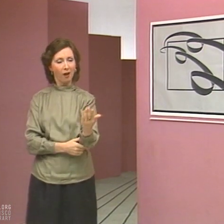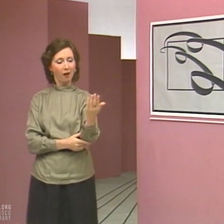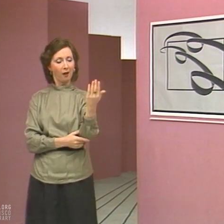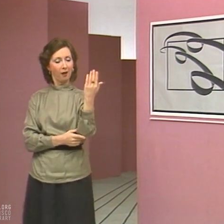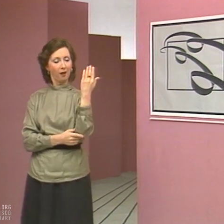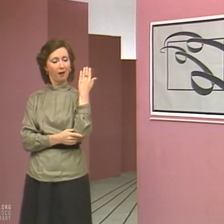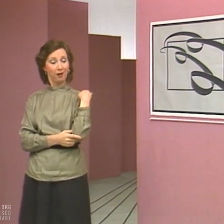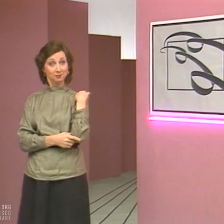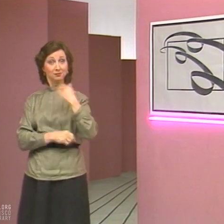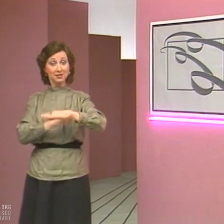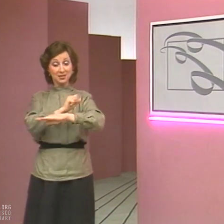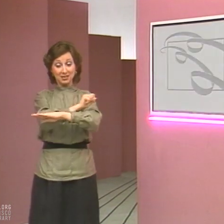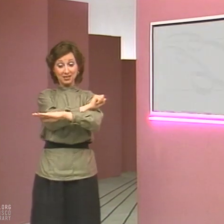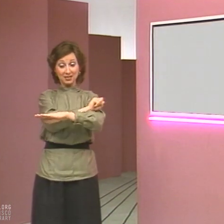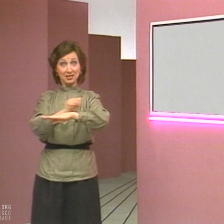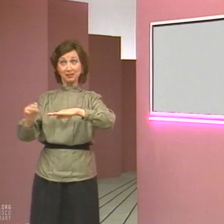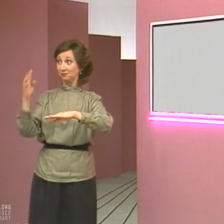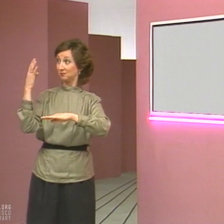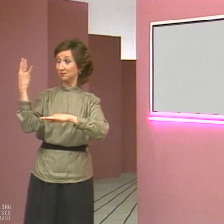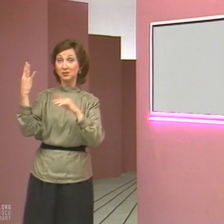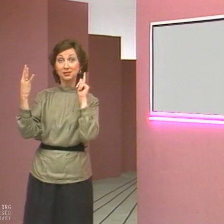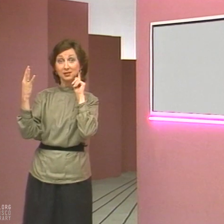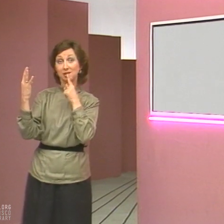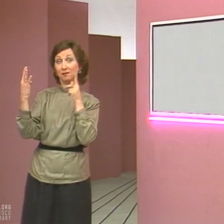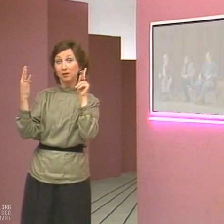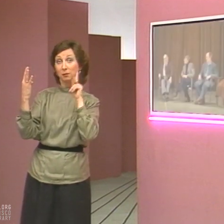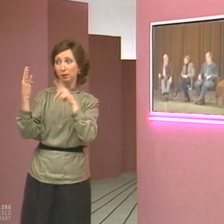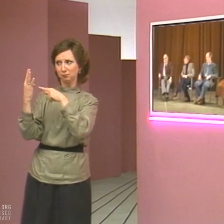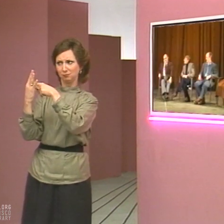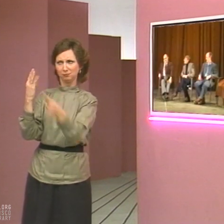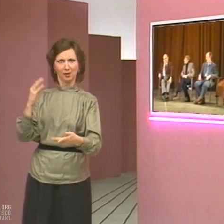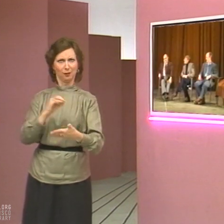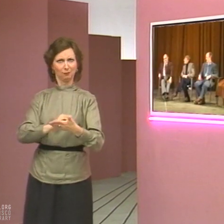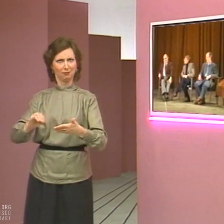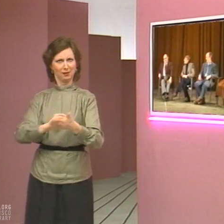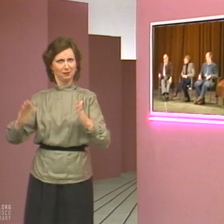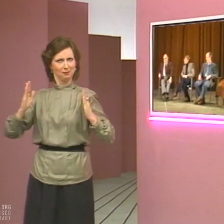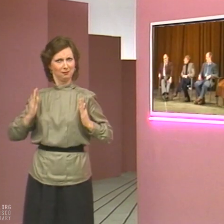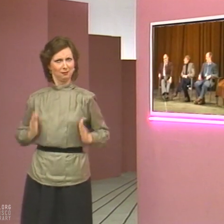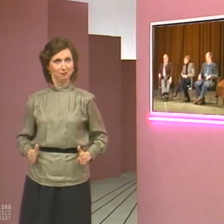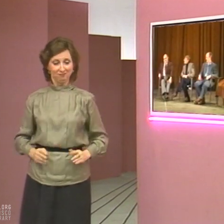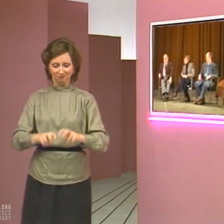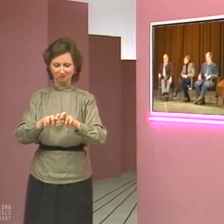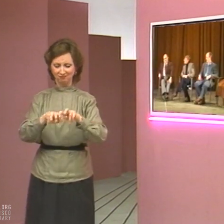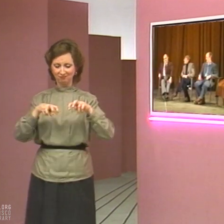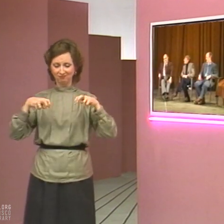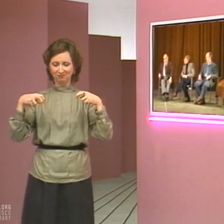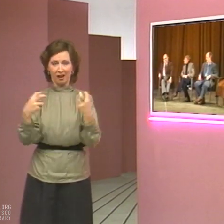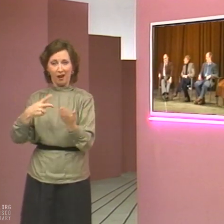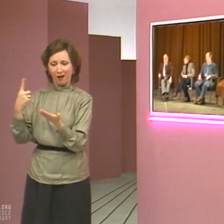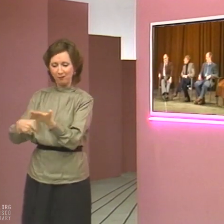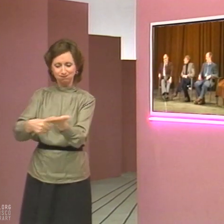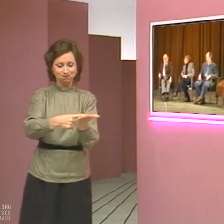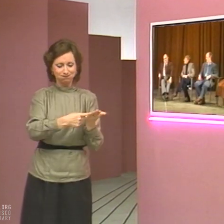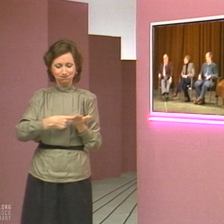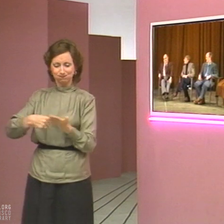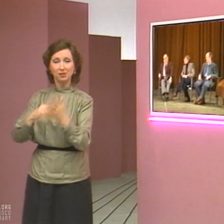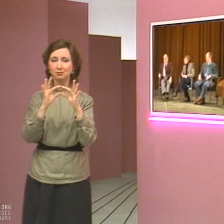working with different media in the field of deaf literature met to discuss some of the aspects of deaf literature.